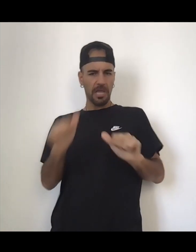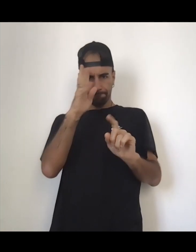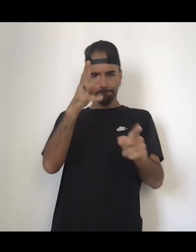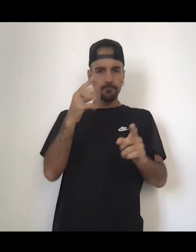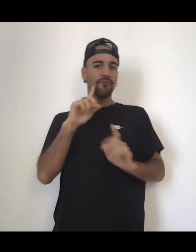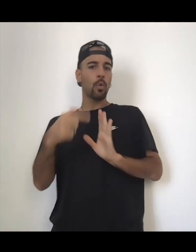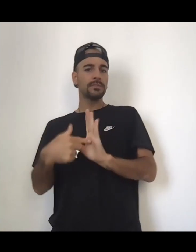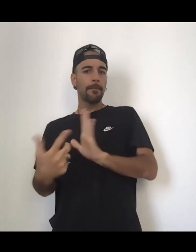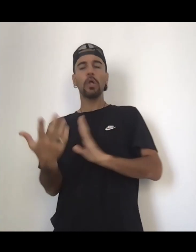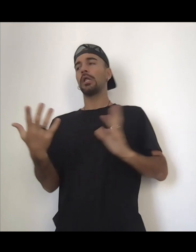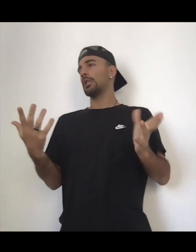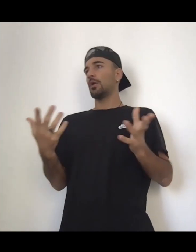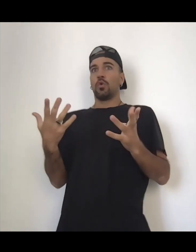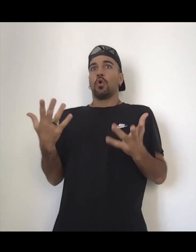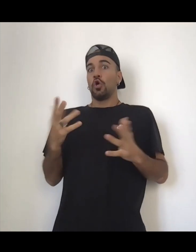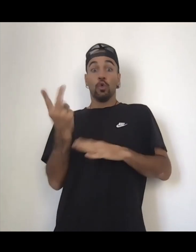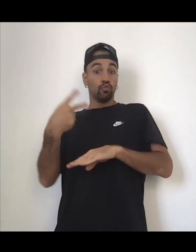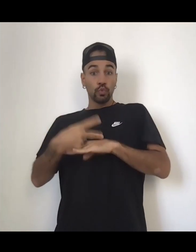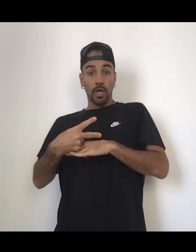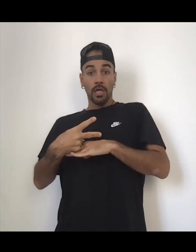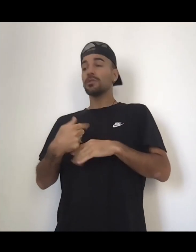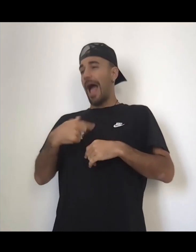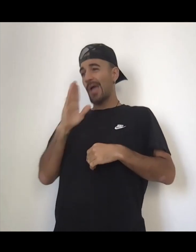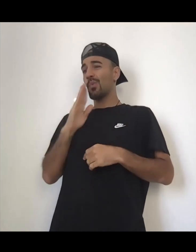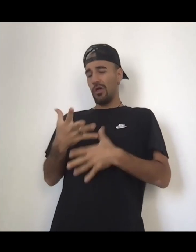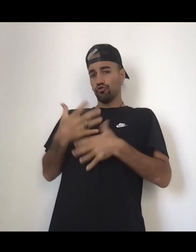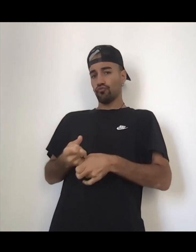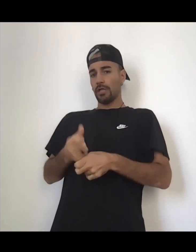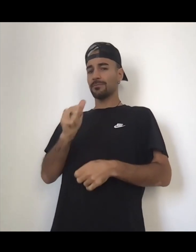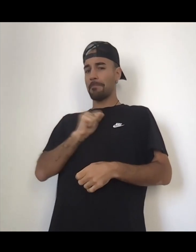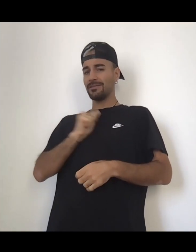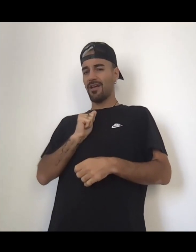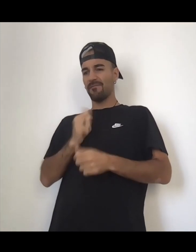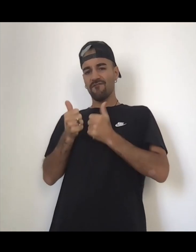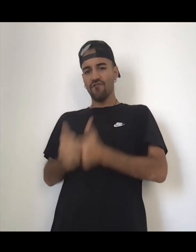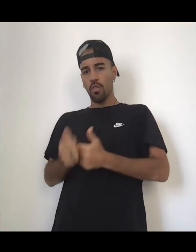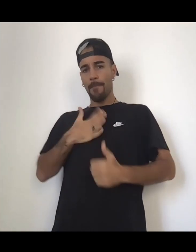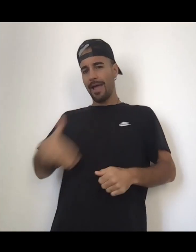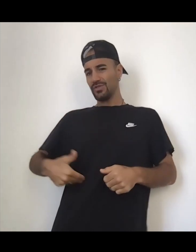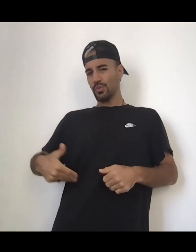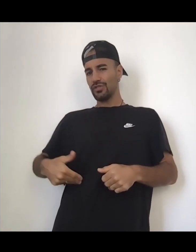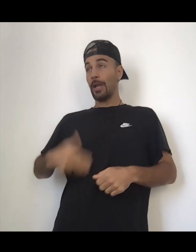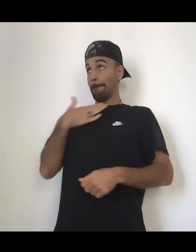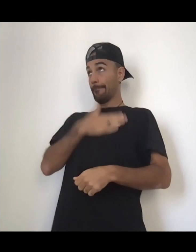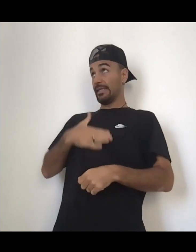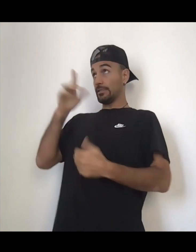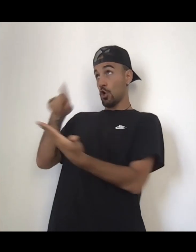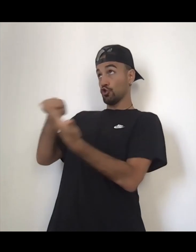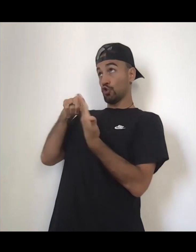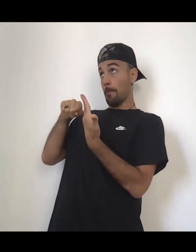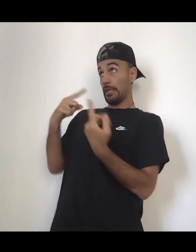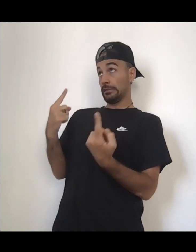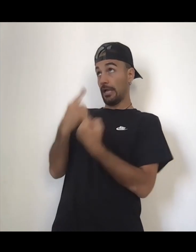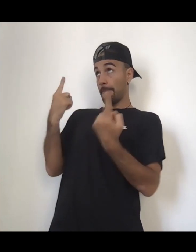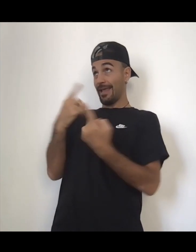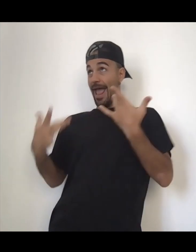intuition for two days straight, and bring me something that excites me. And I will then trust that this is something that I